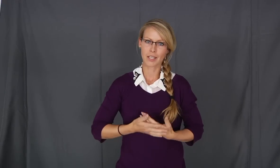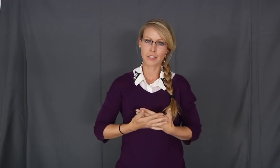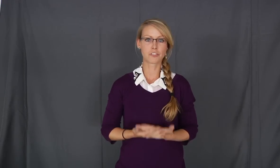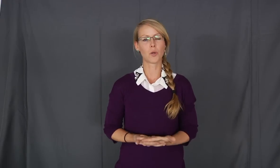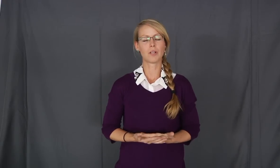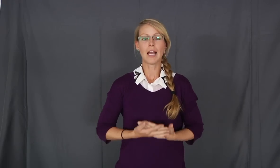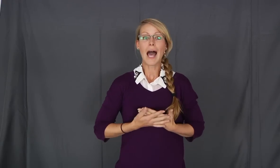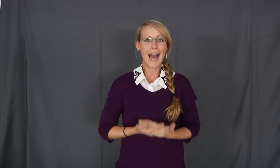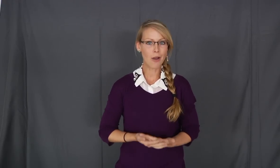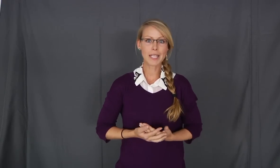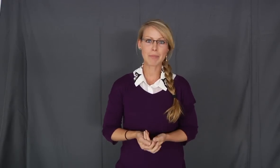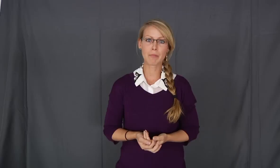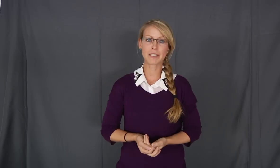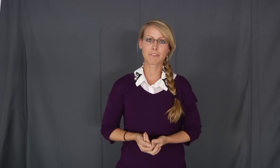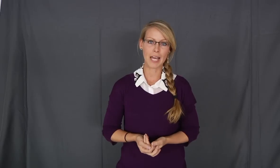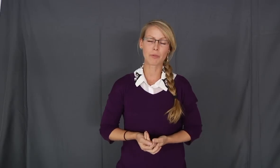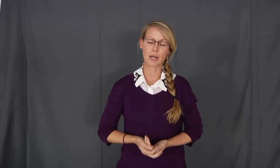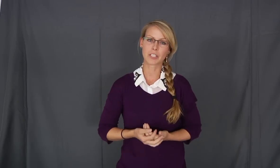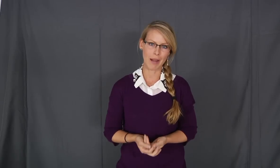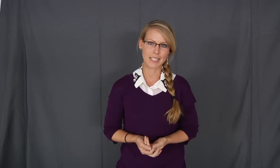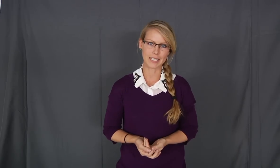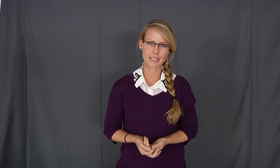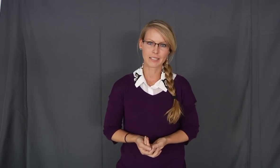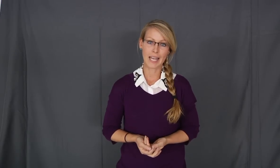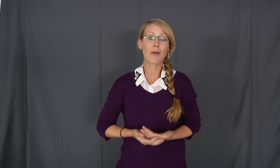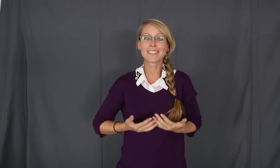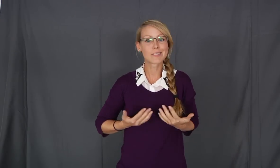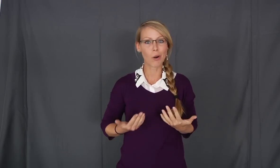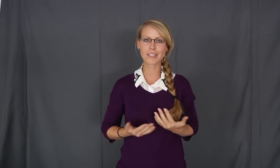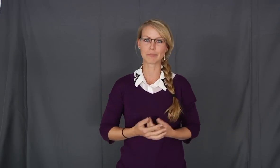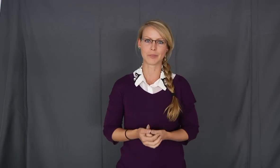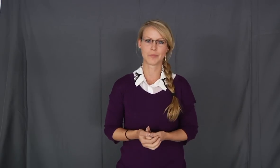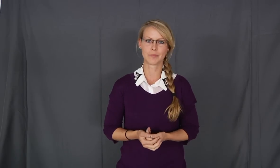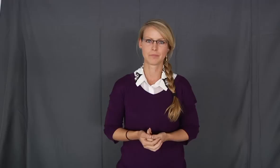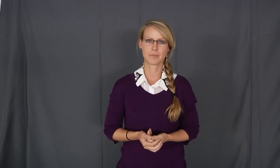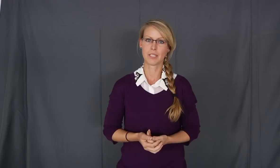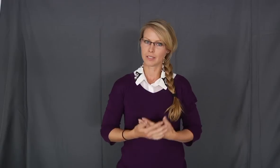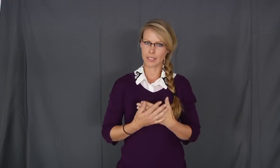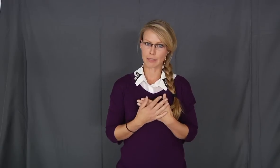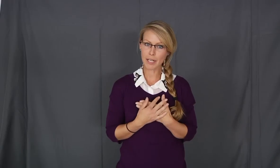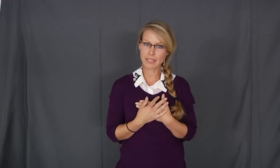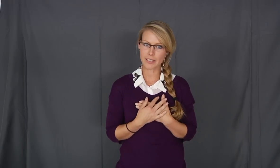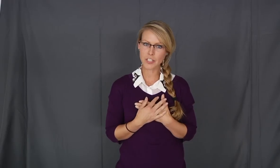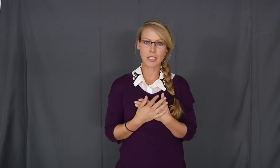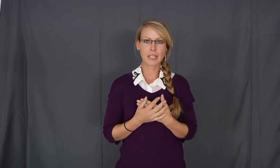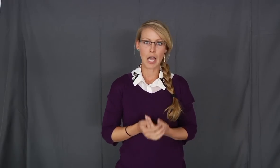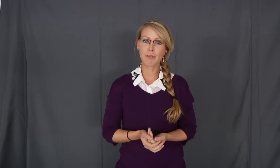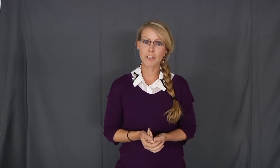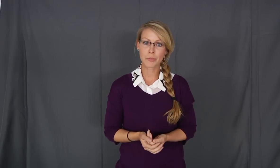So how can bumble bees fly without crashing? How is this possible? In my research, I have been video